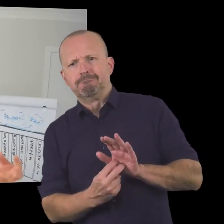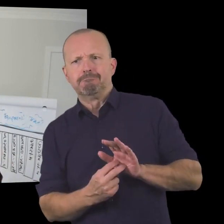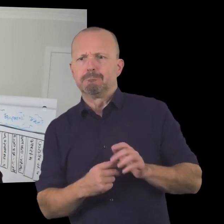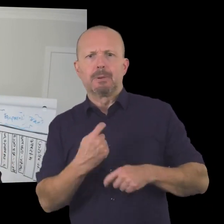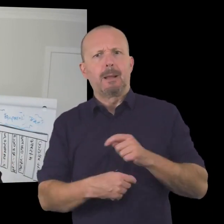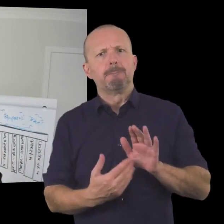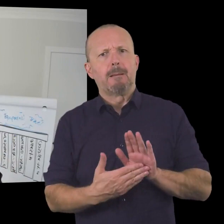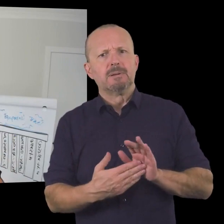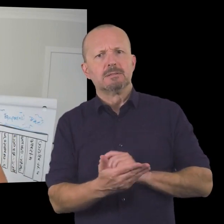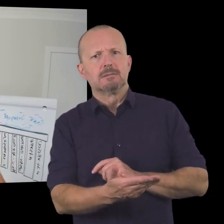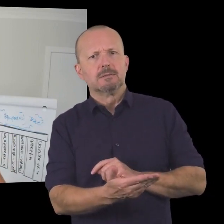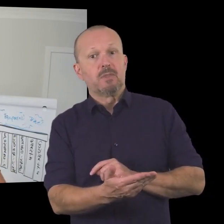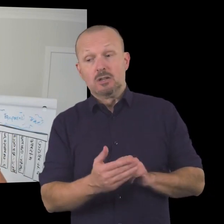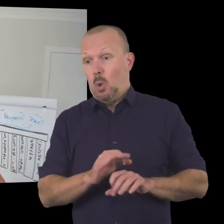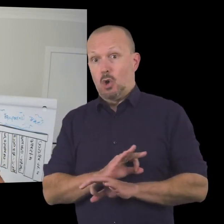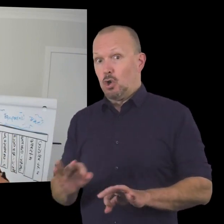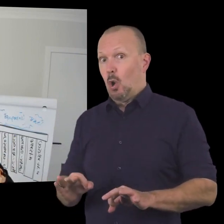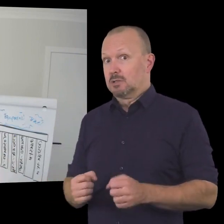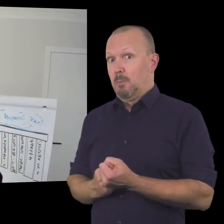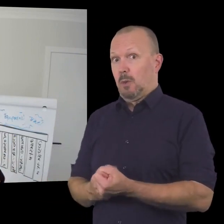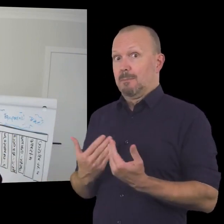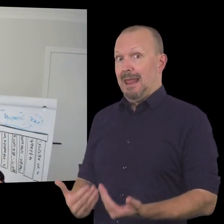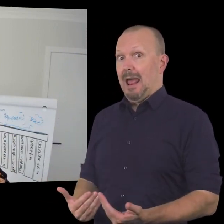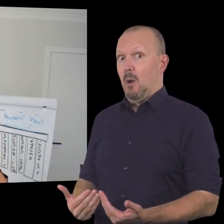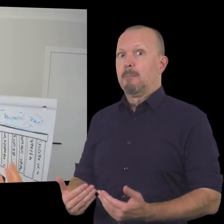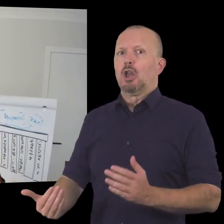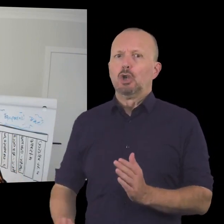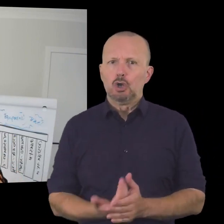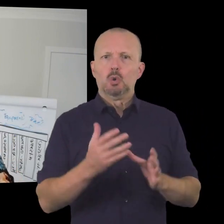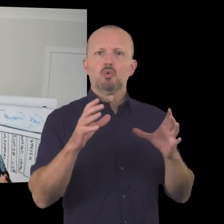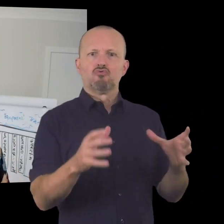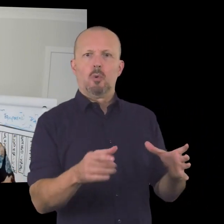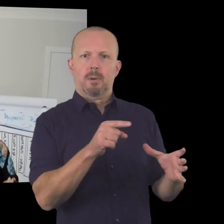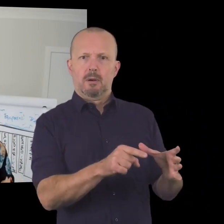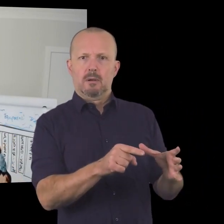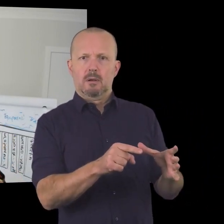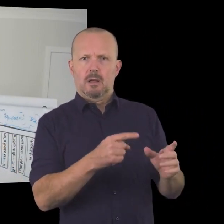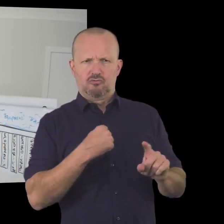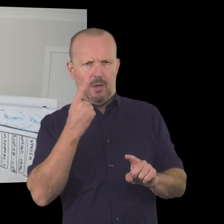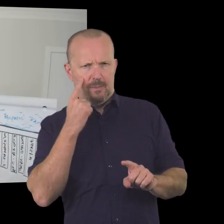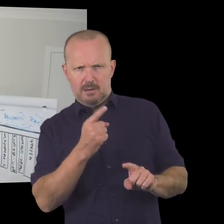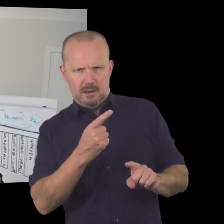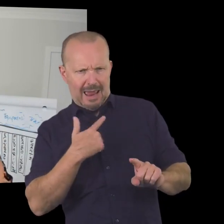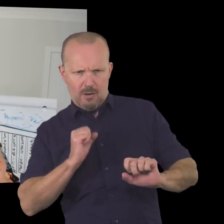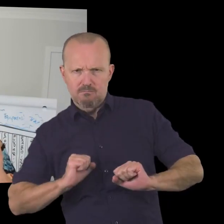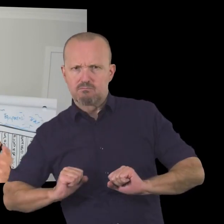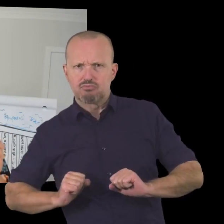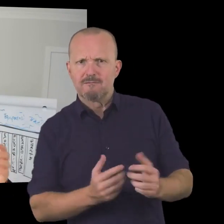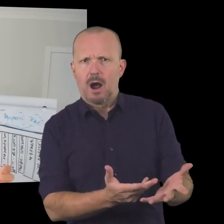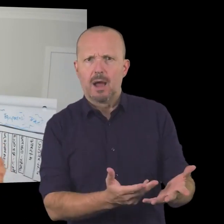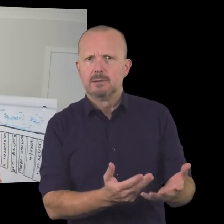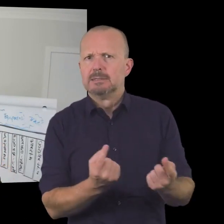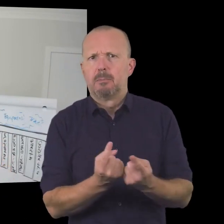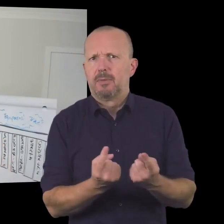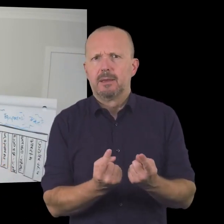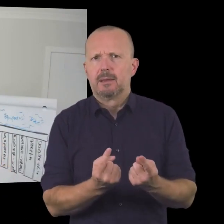encourages them to sign up and they are people that you are not supporting right now so it's an it's an income stream and the best way to give you